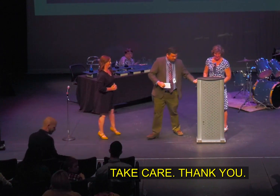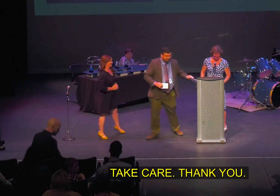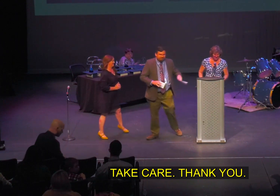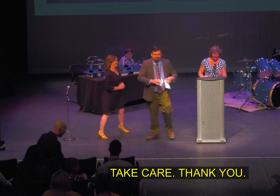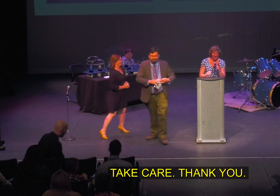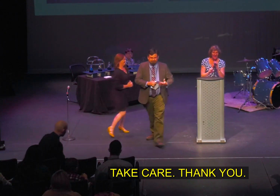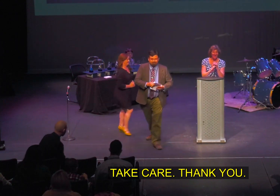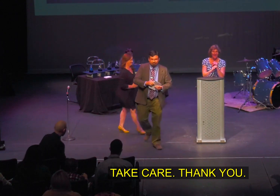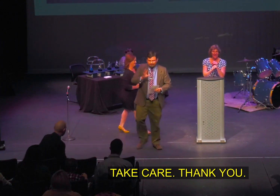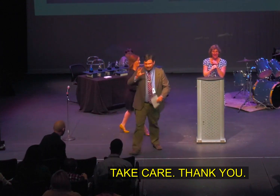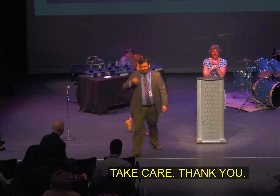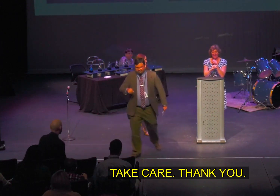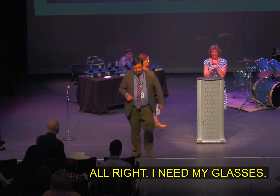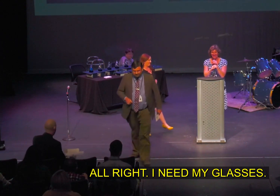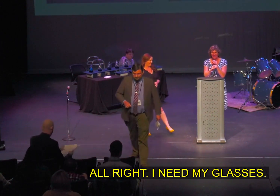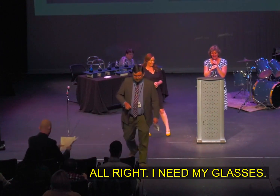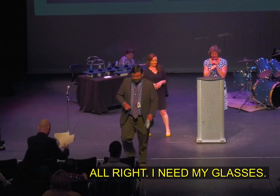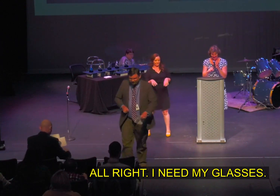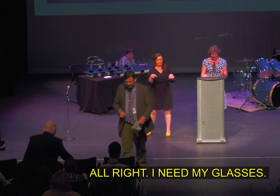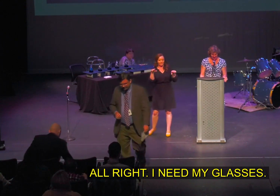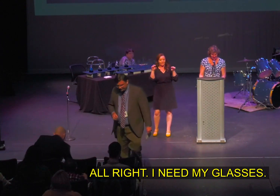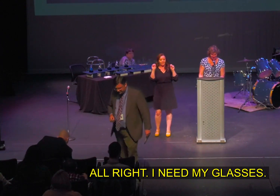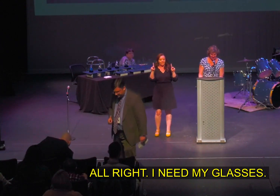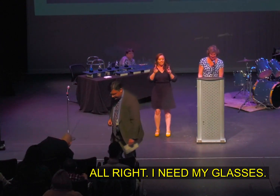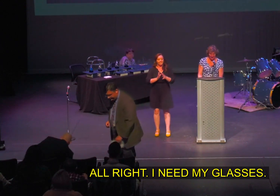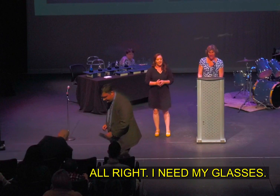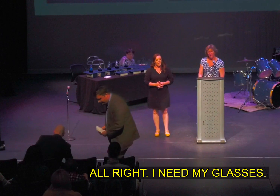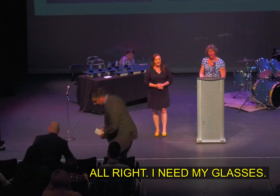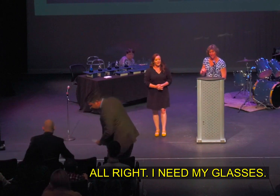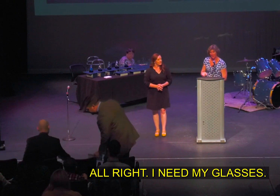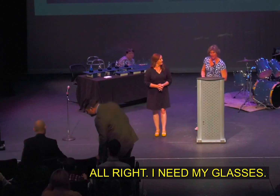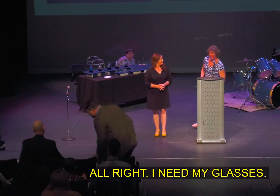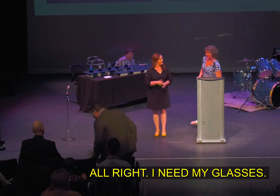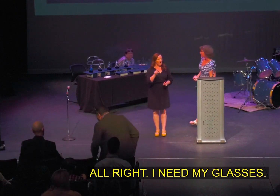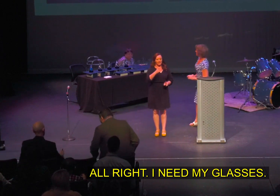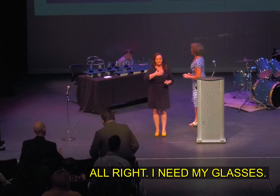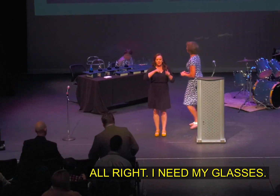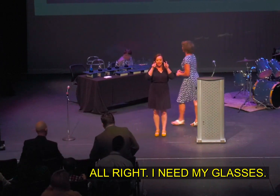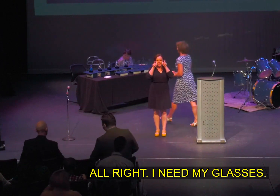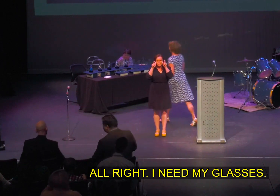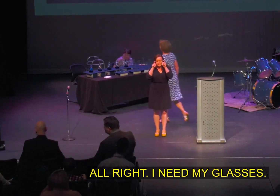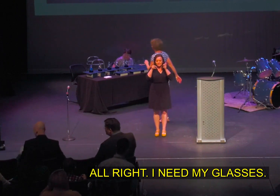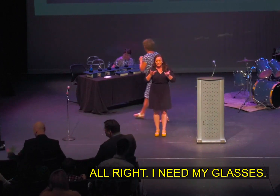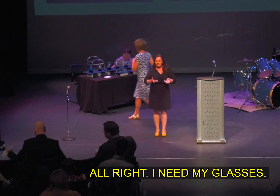Thank you. All right. I need my glasses.